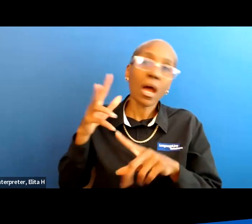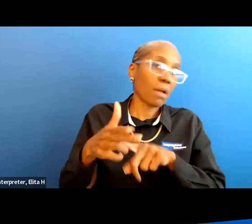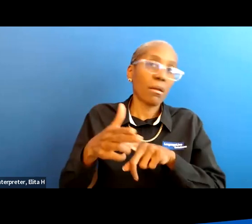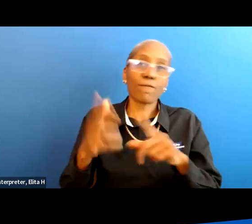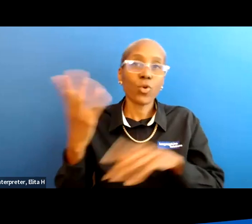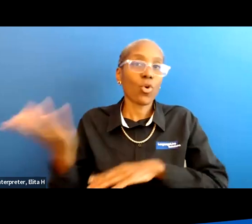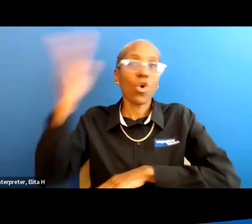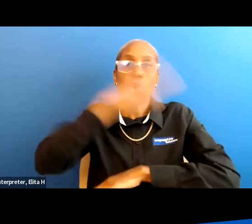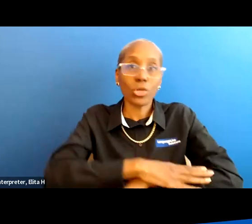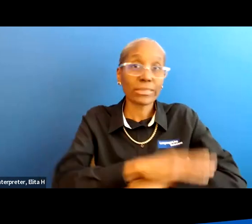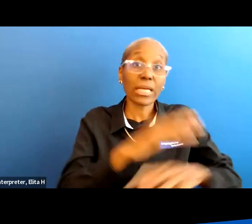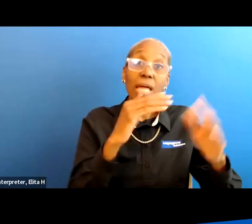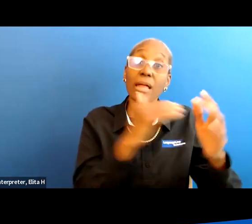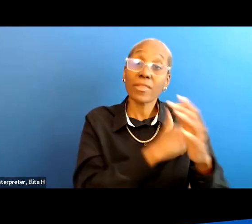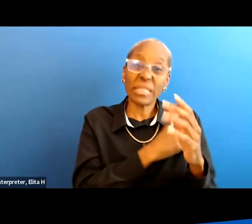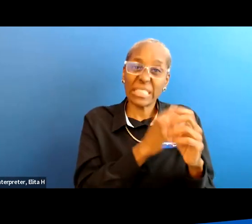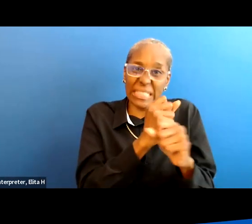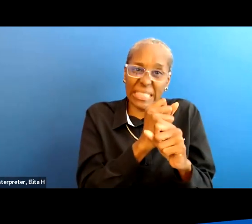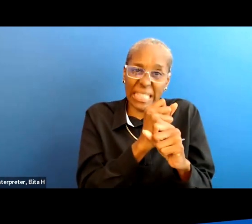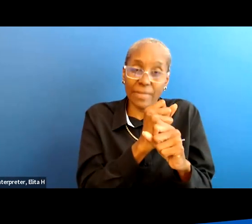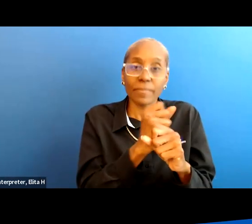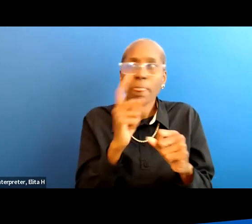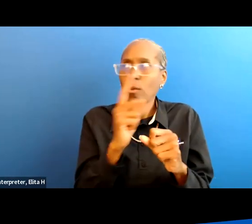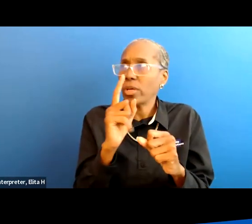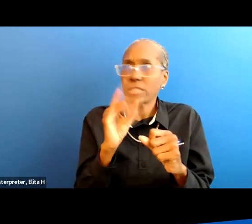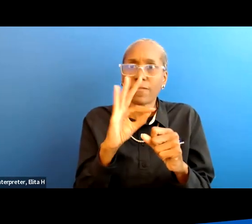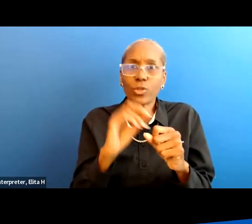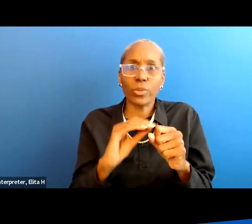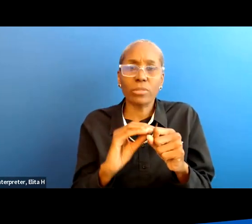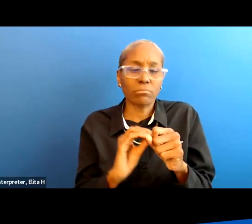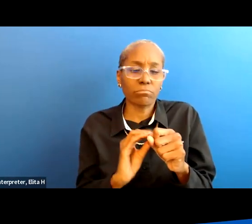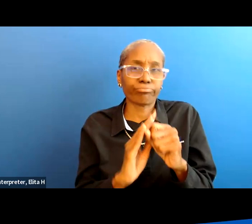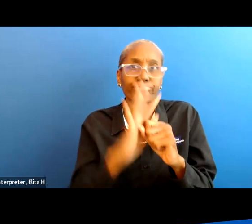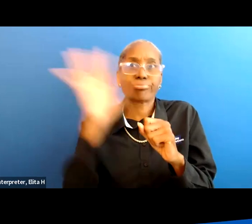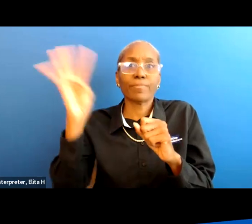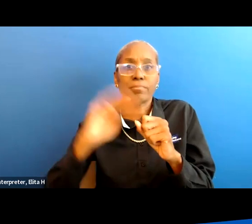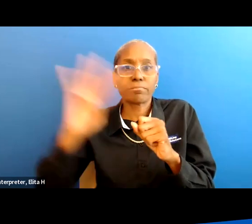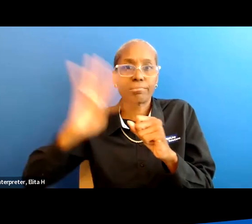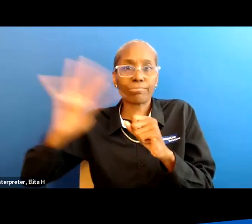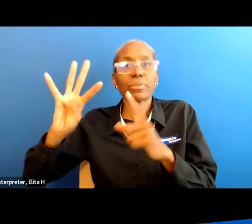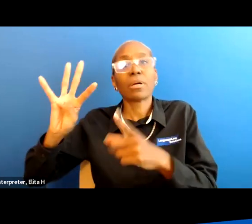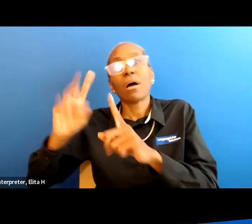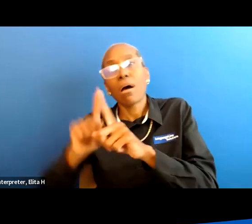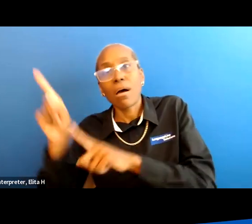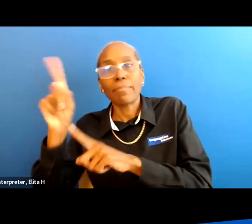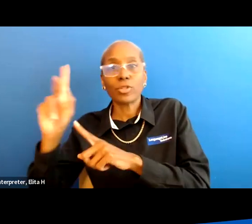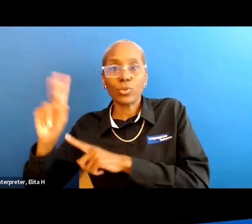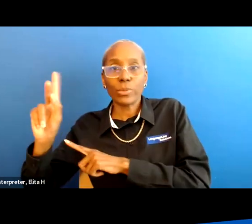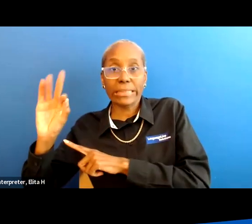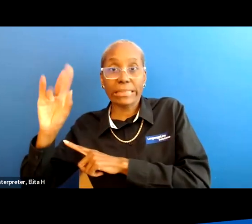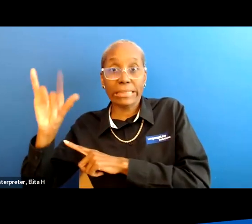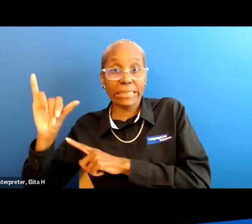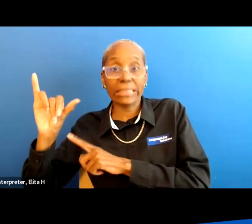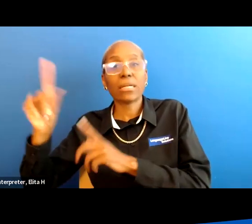because that muscle is tight and where's that fluid going to go into your kidneys and you'll have kidney damage so you have to have somebody who